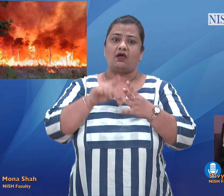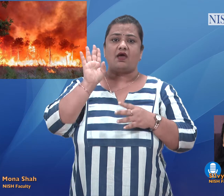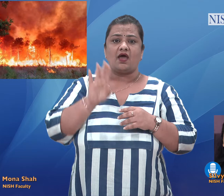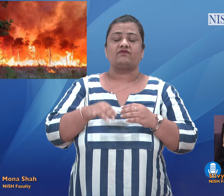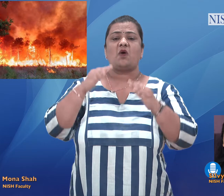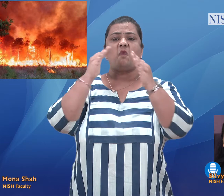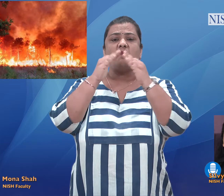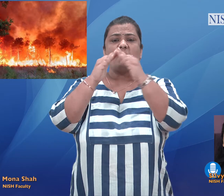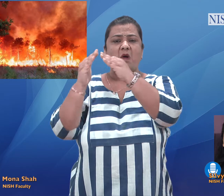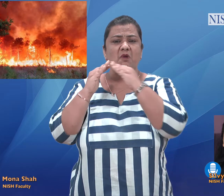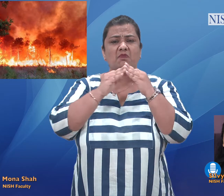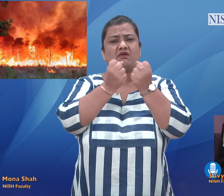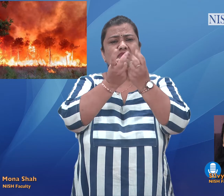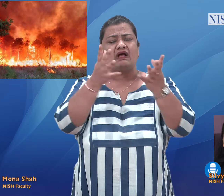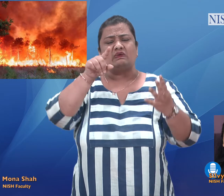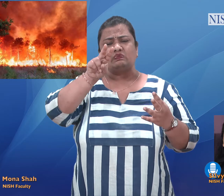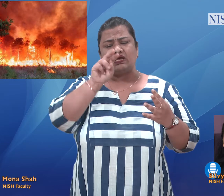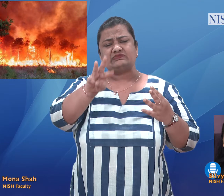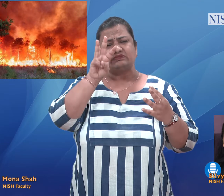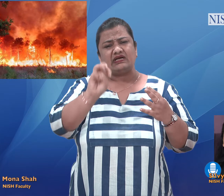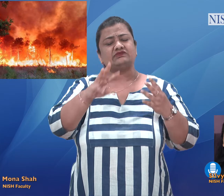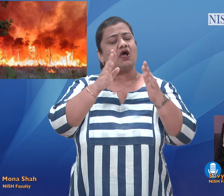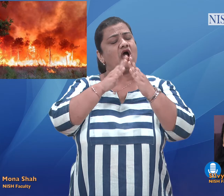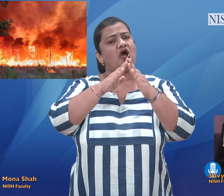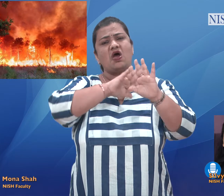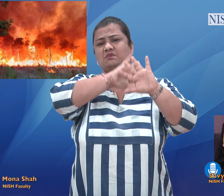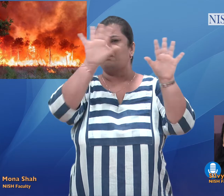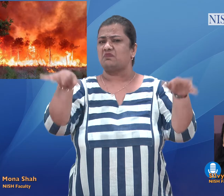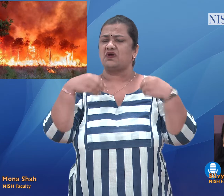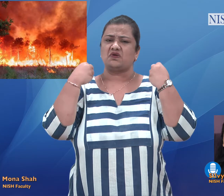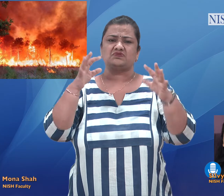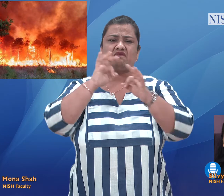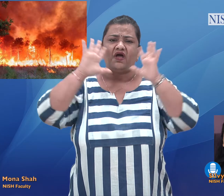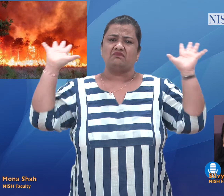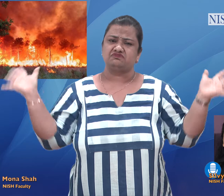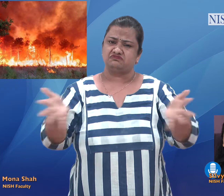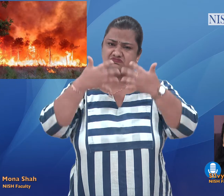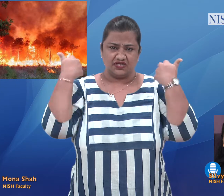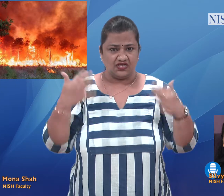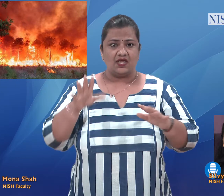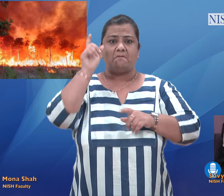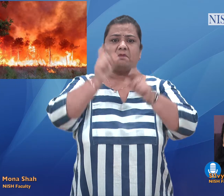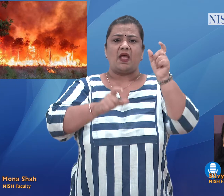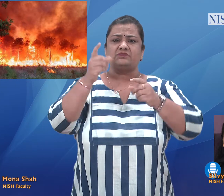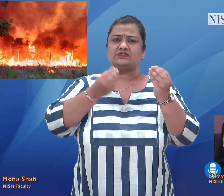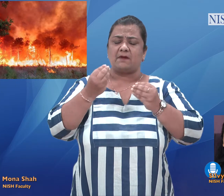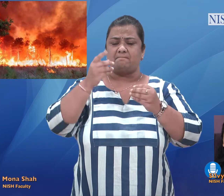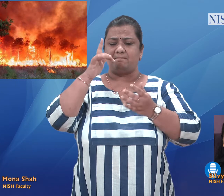change is the reason for the wildfire according to the scientists. Temperature rose up to 40 degrees Celsius in some